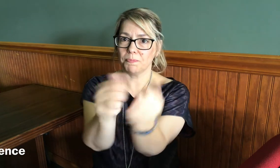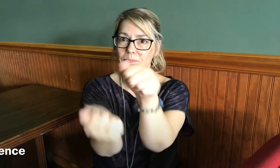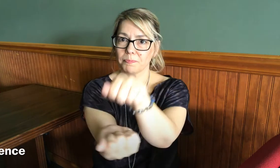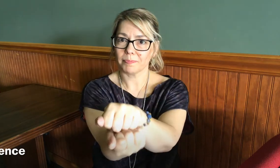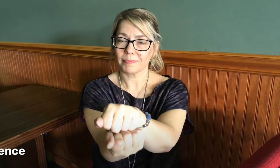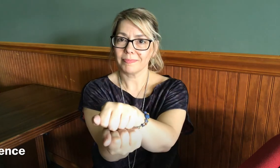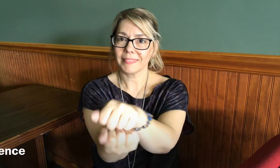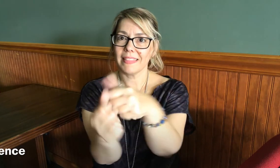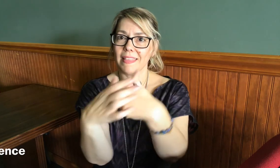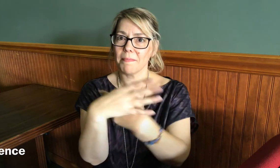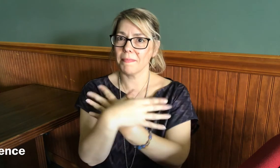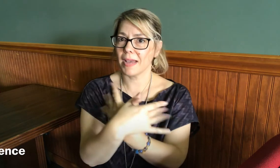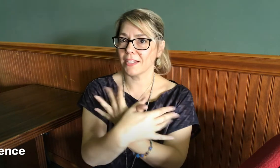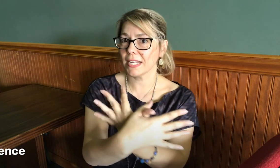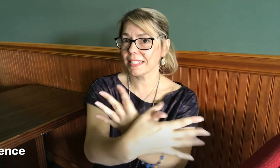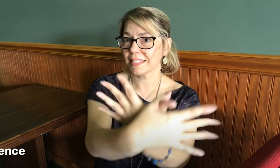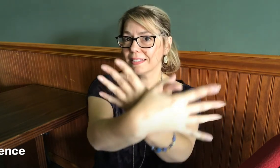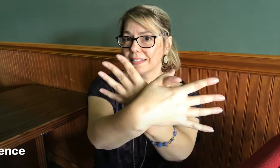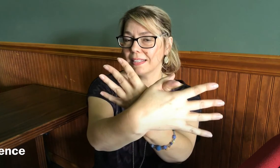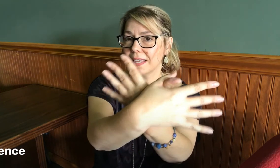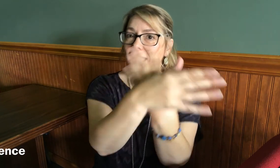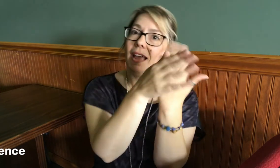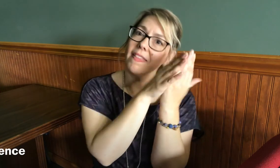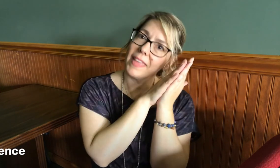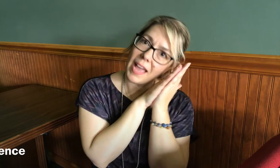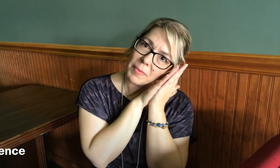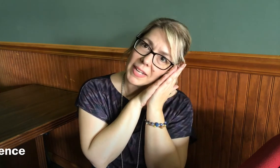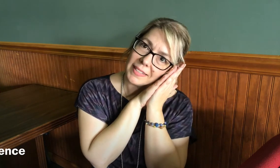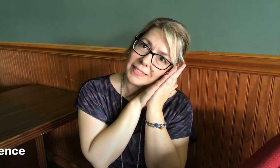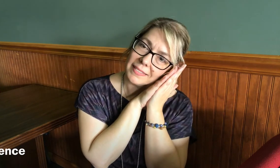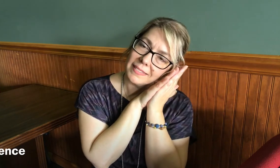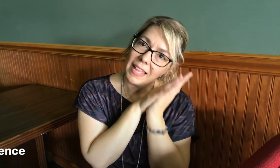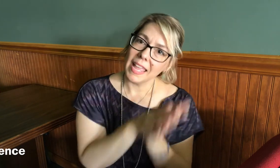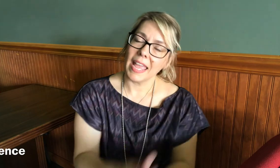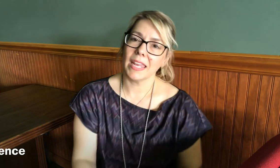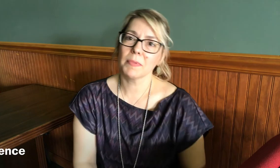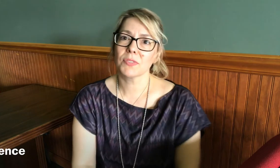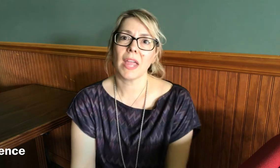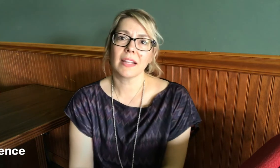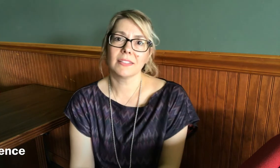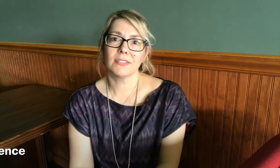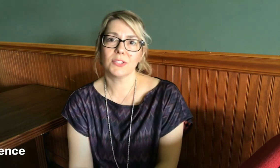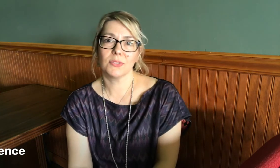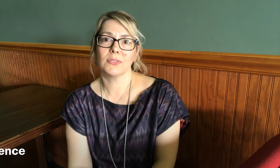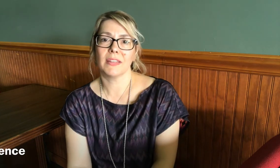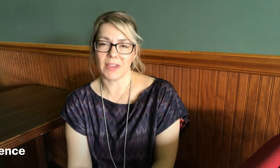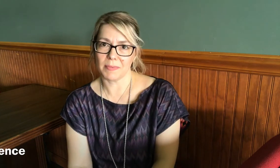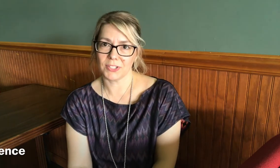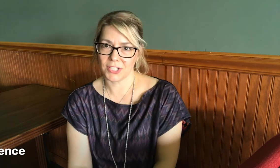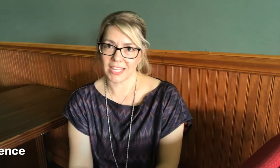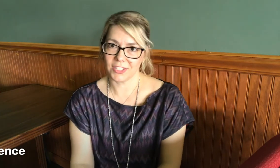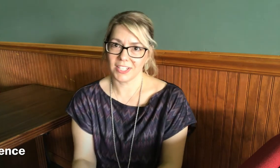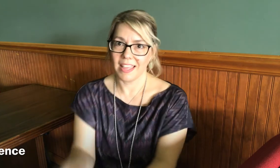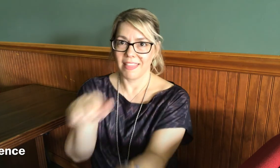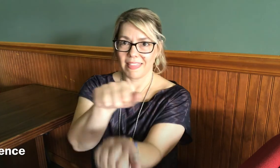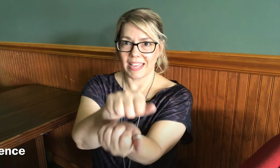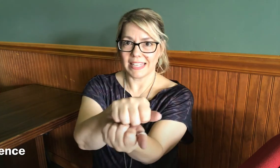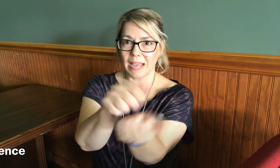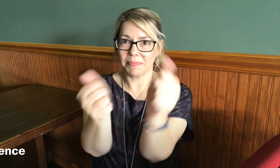they migrate and they hibernate animals react to environmental change they adapt